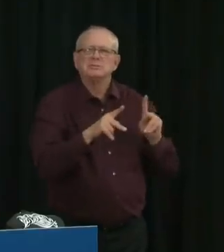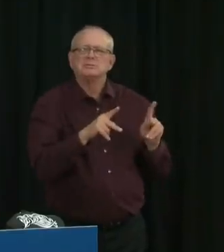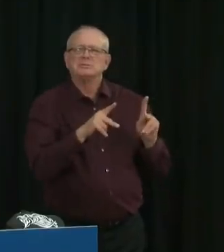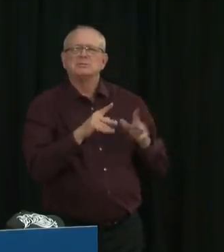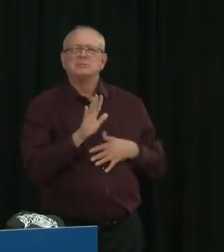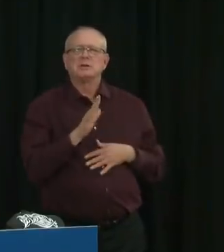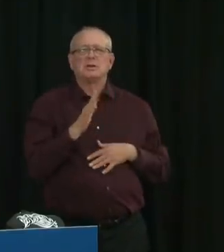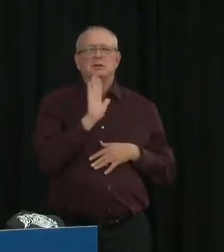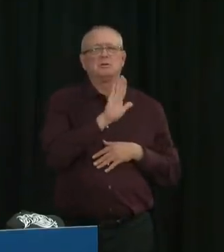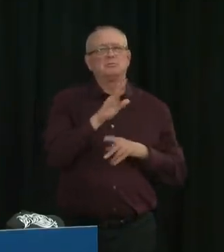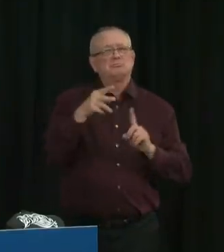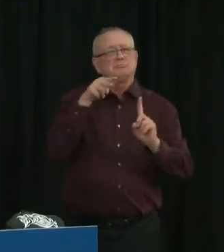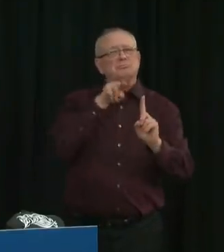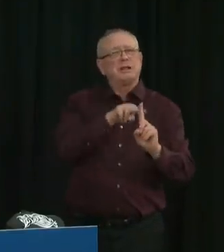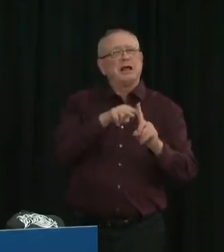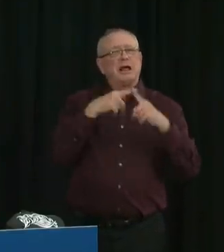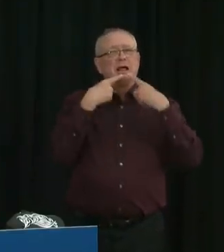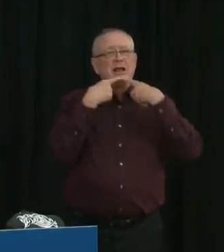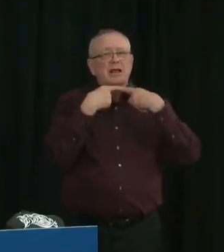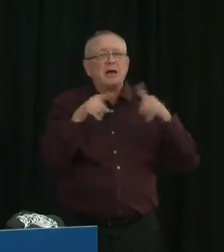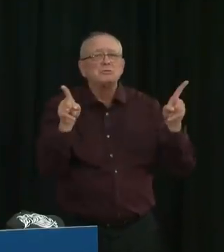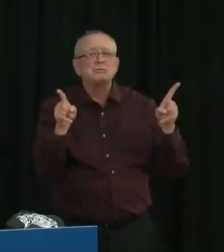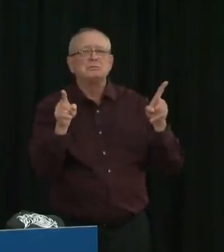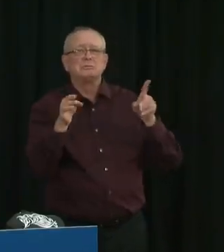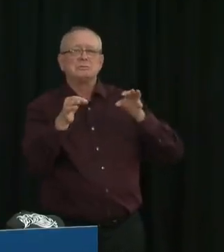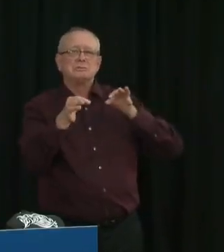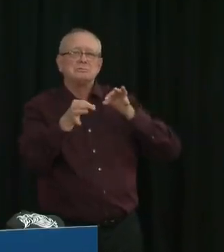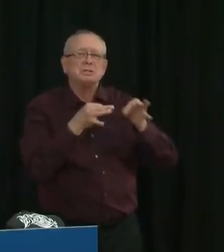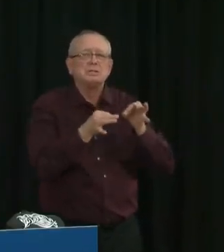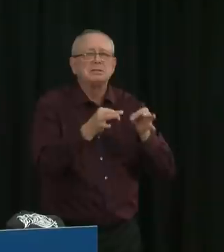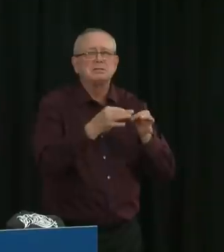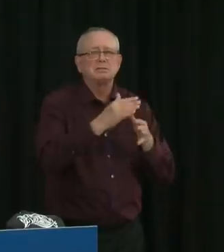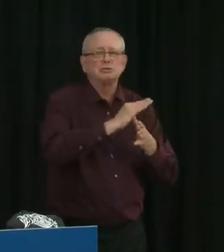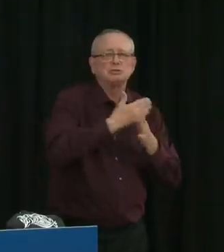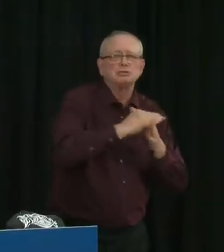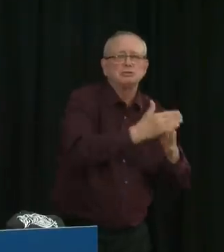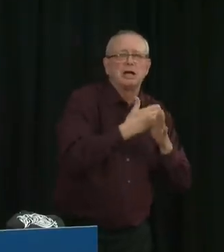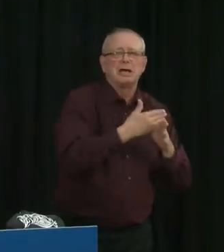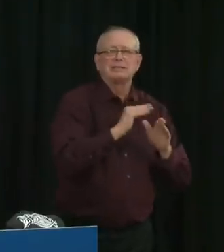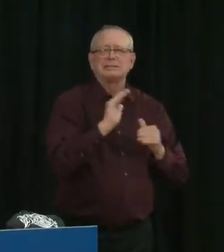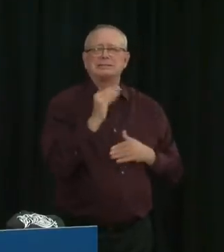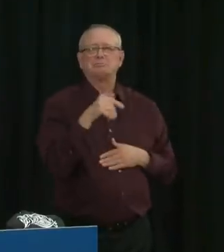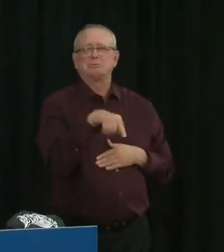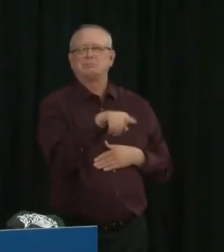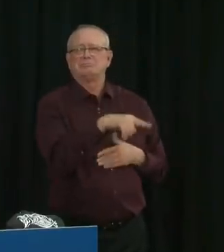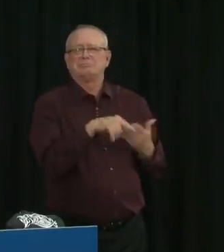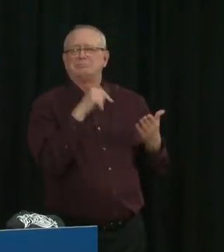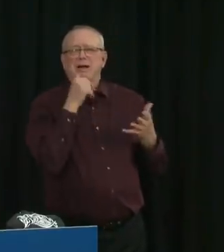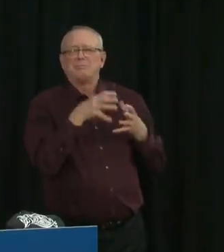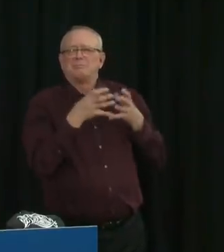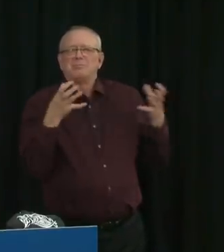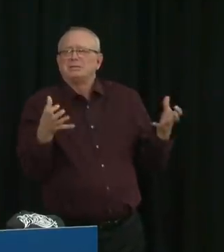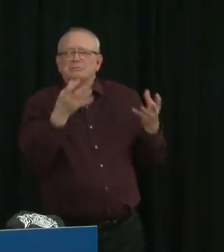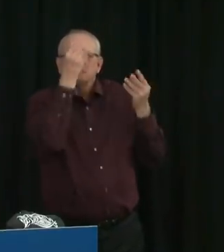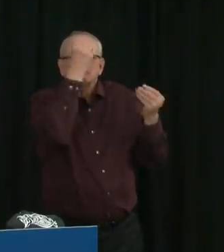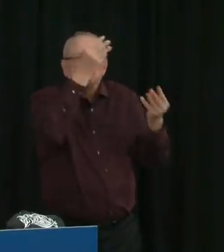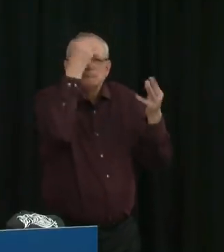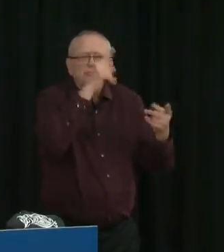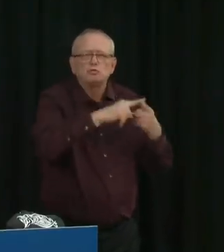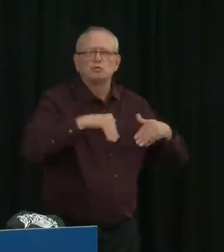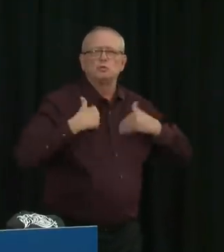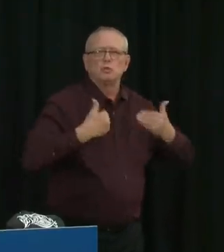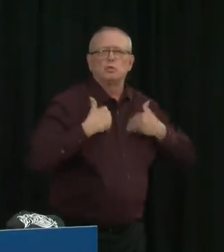kinds of messages that are going out to them and the distribution of those messages. So what, if anything, is being done differently to get the message out to this